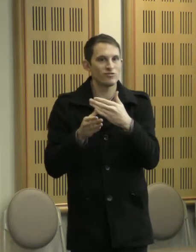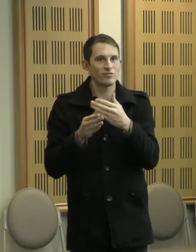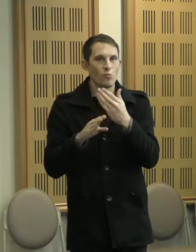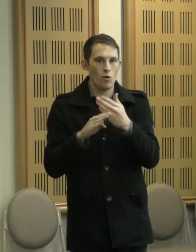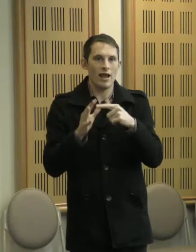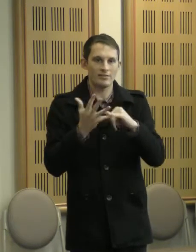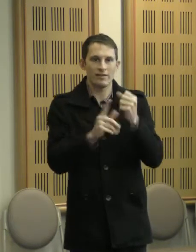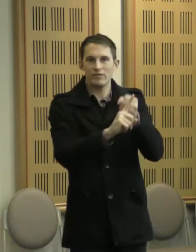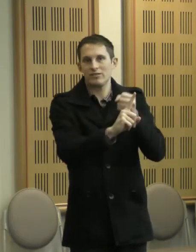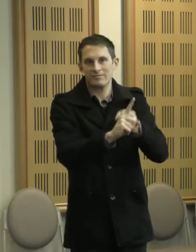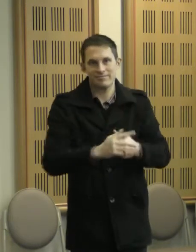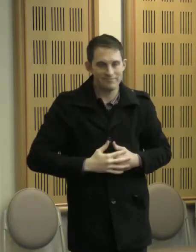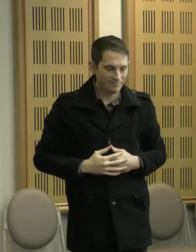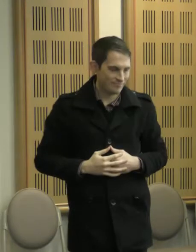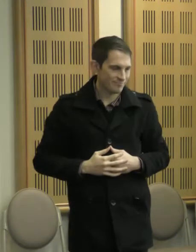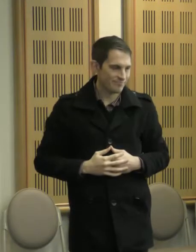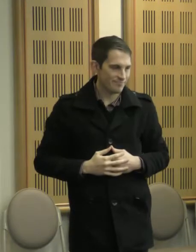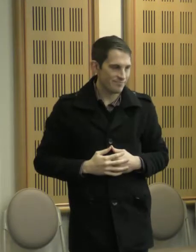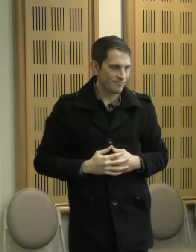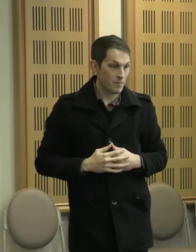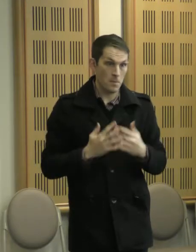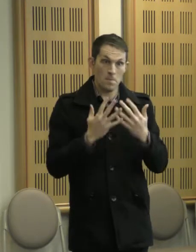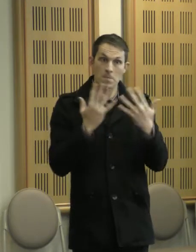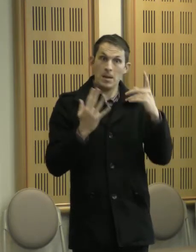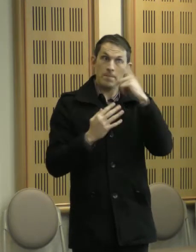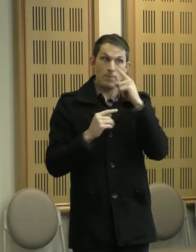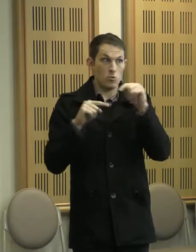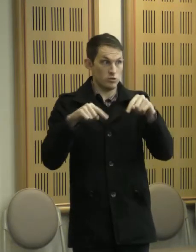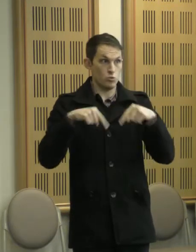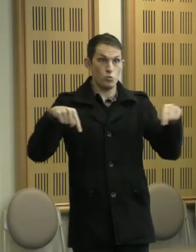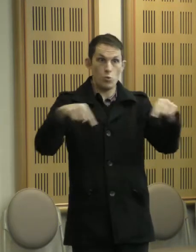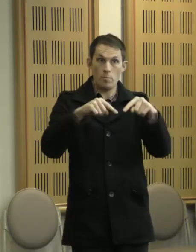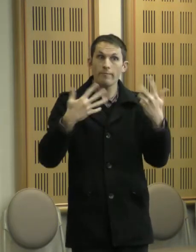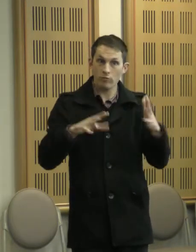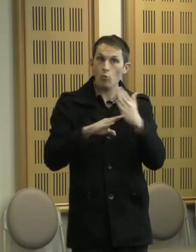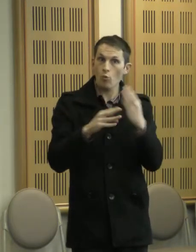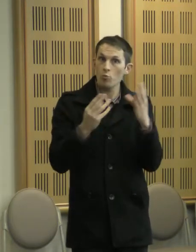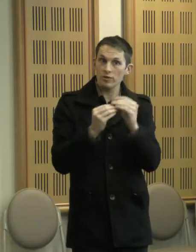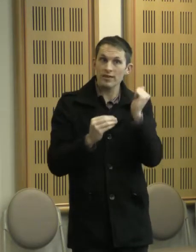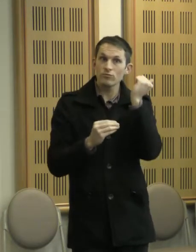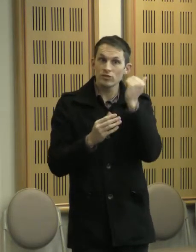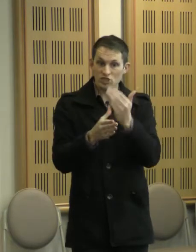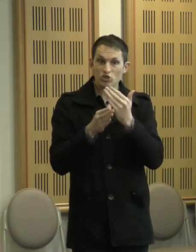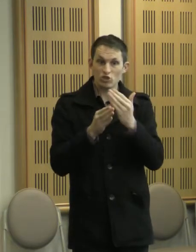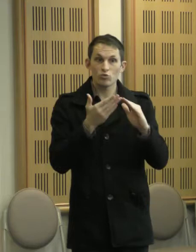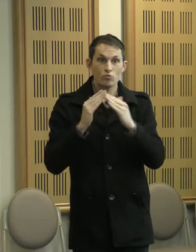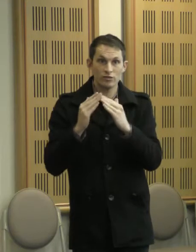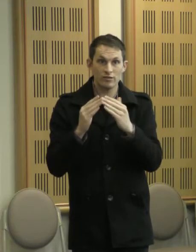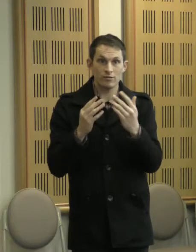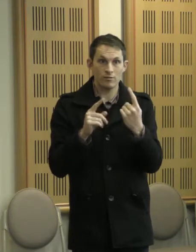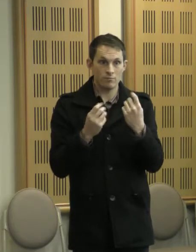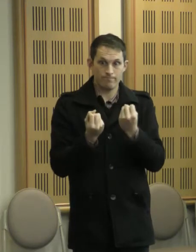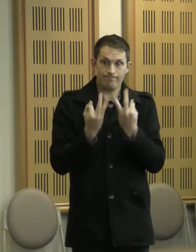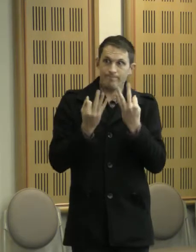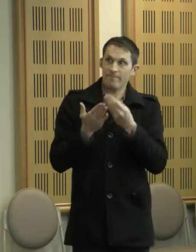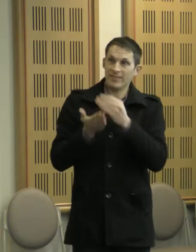Many people in this room have already been working with Indigenous communities without specific funding in